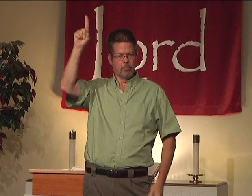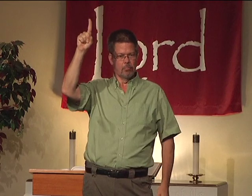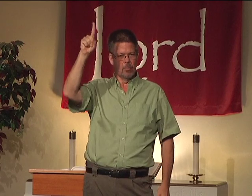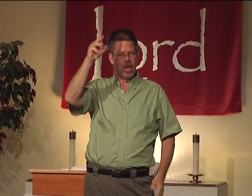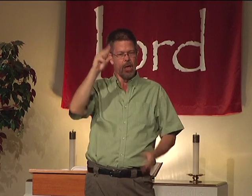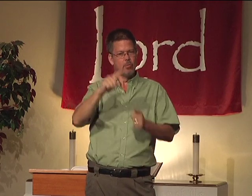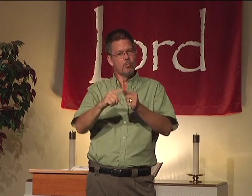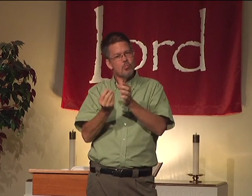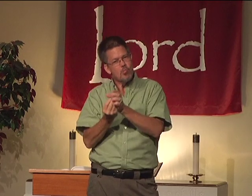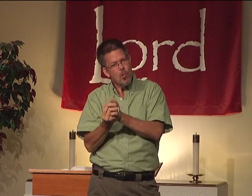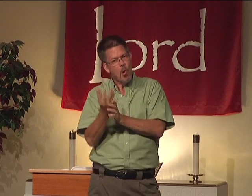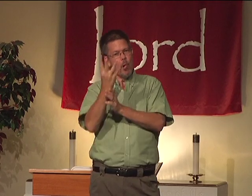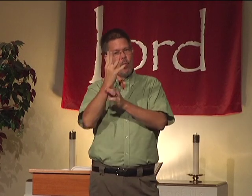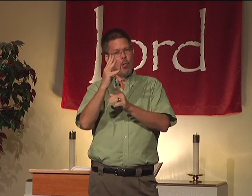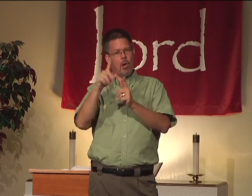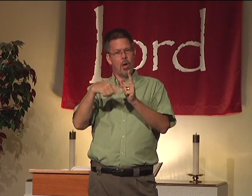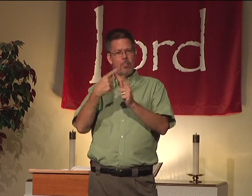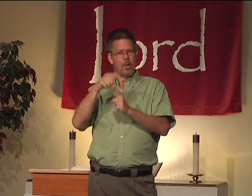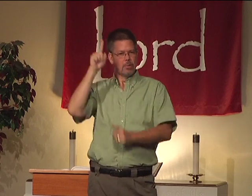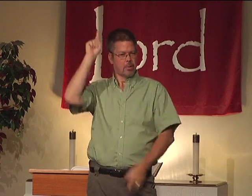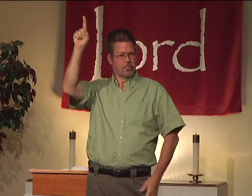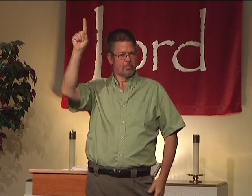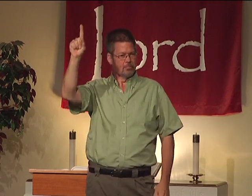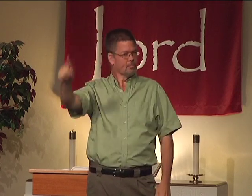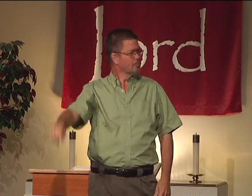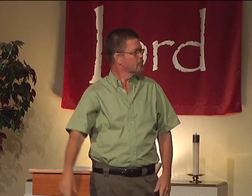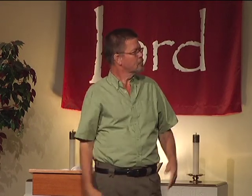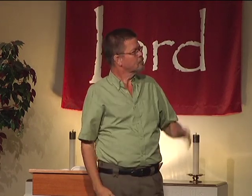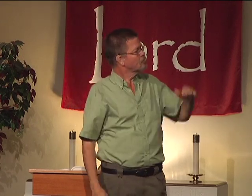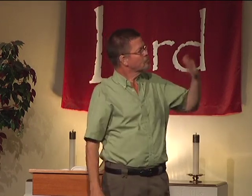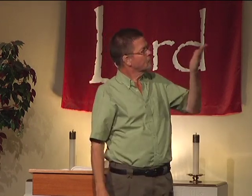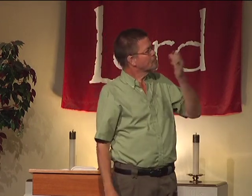about him. So that we can grow more about him.